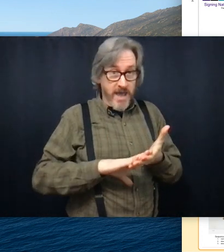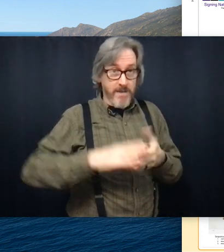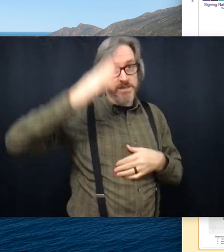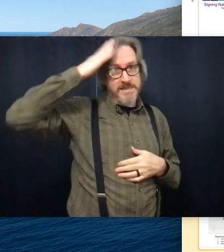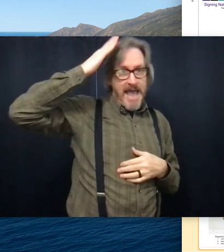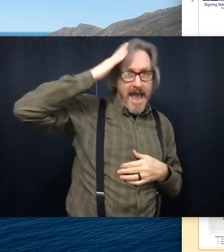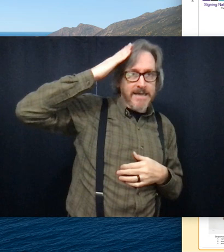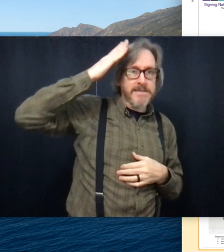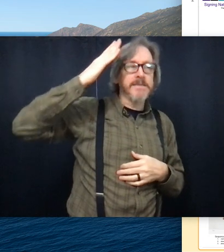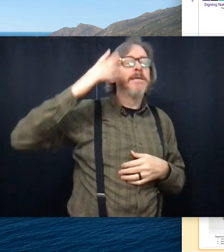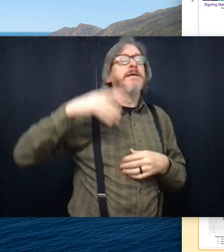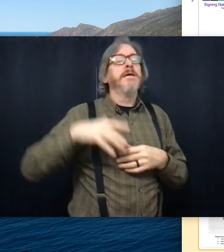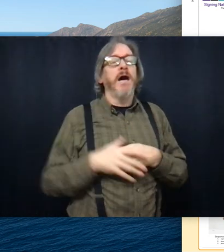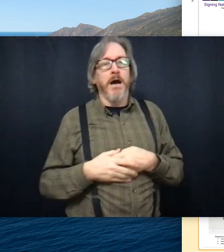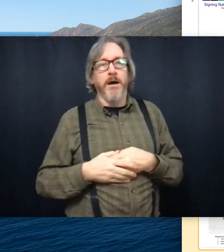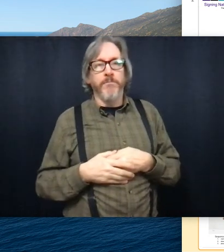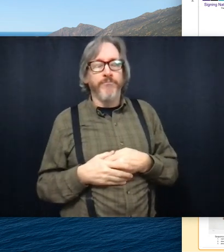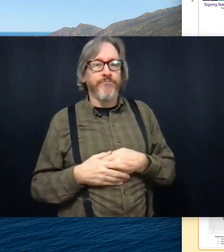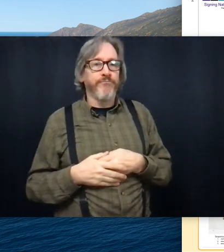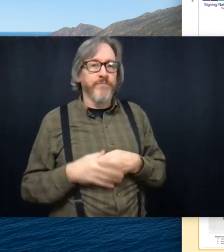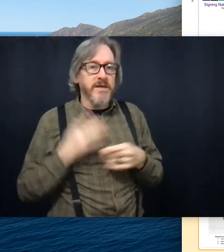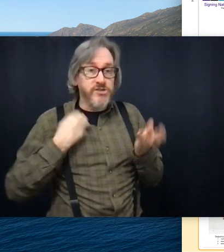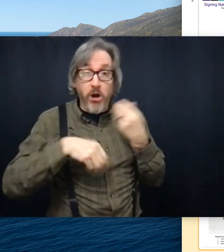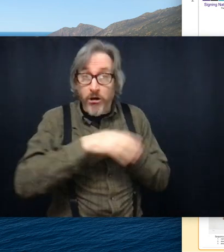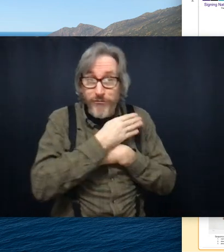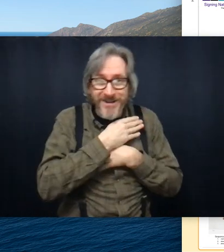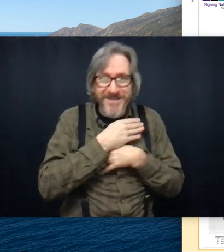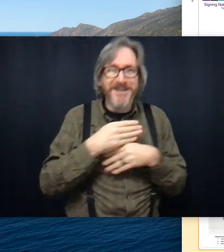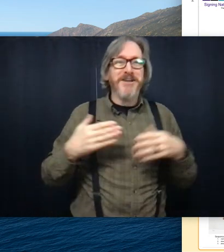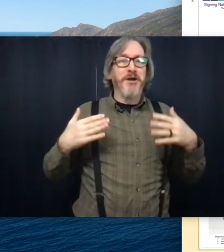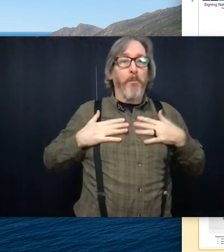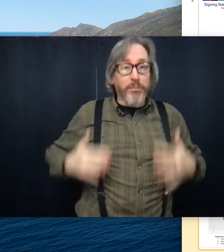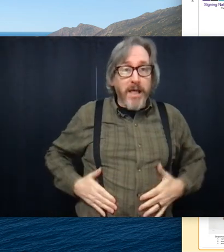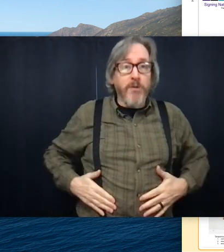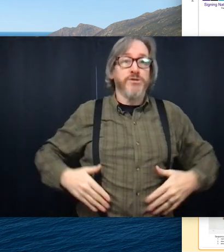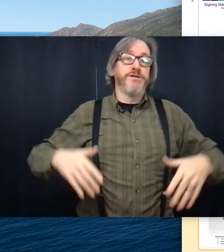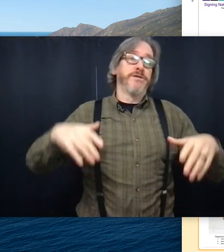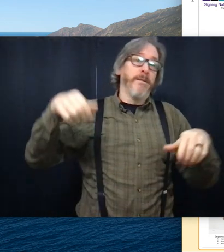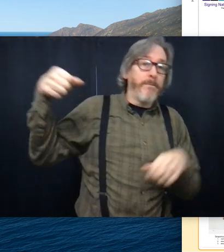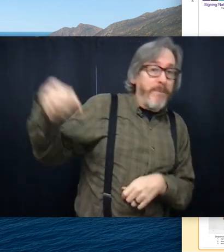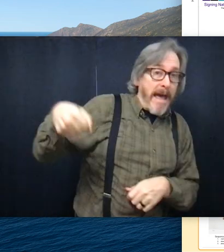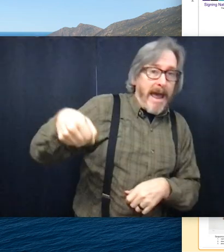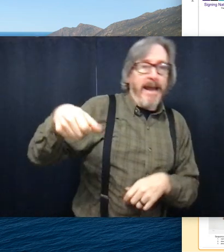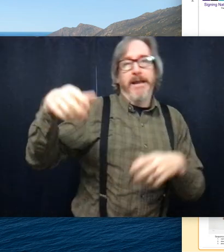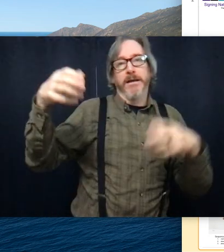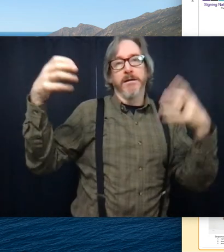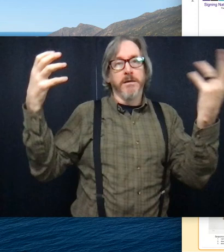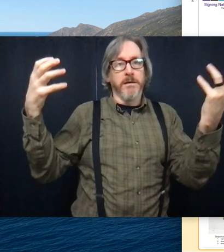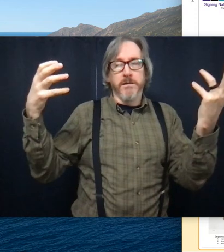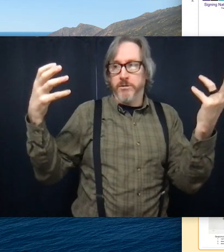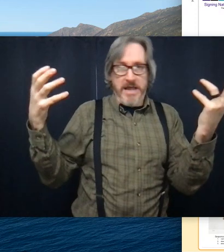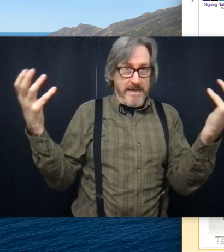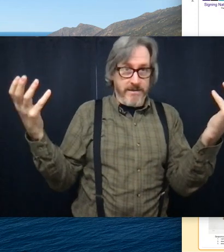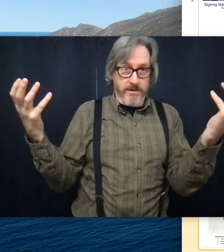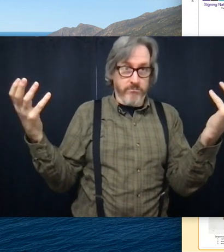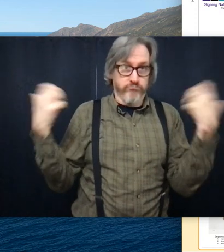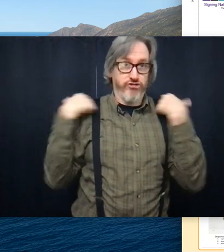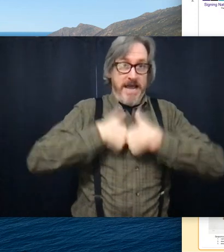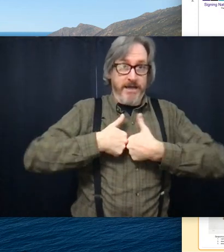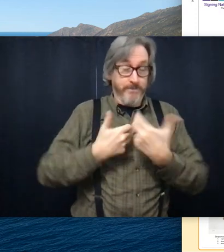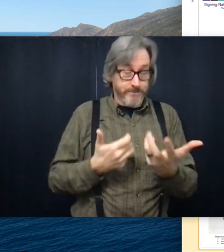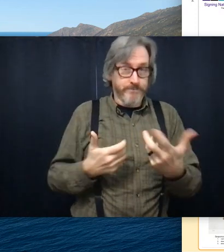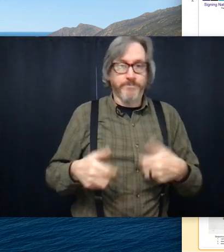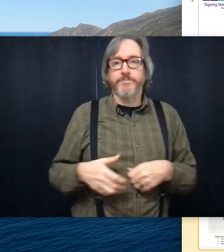whatever the vocab is, hat, scarf, blouse, bag, anything,